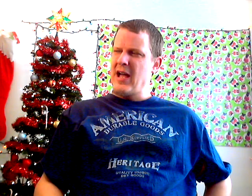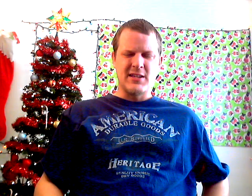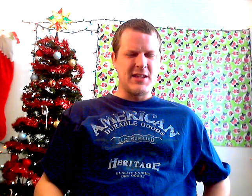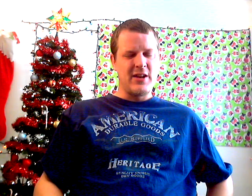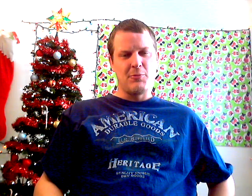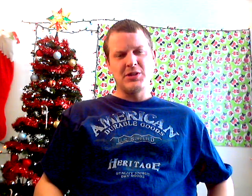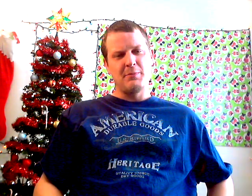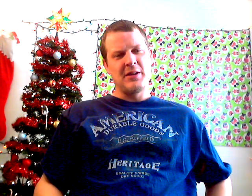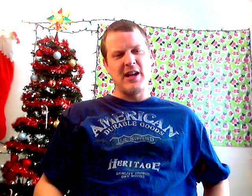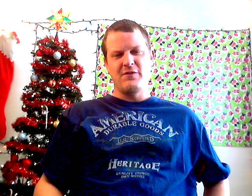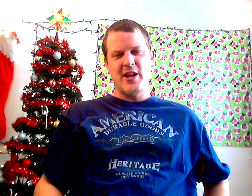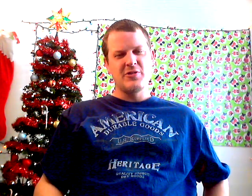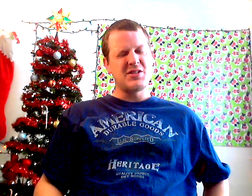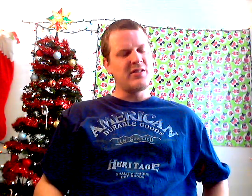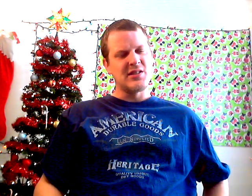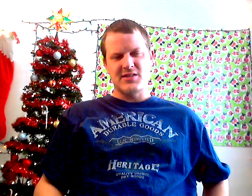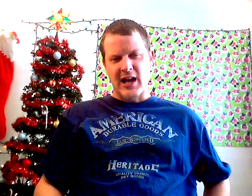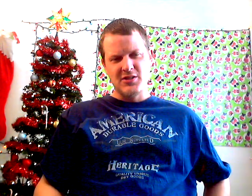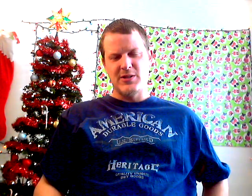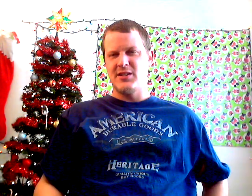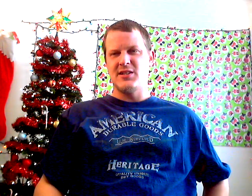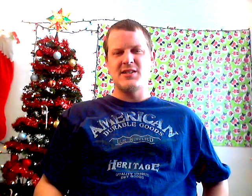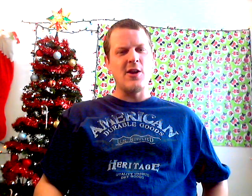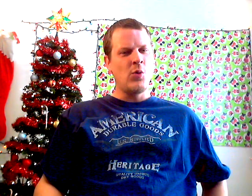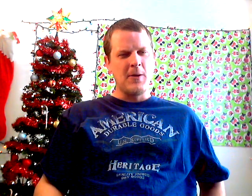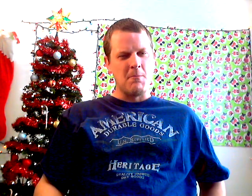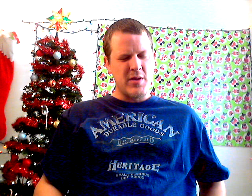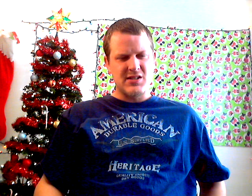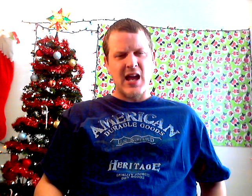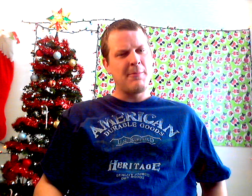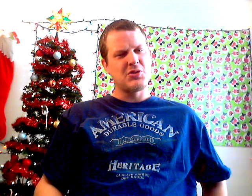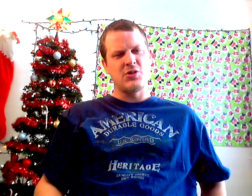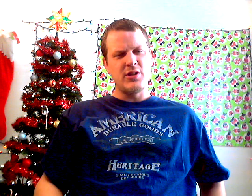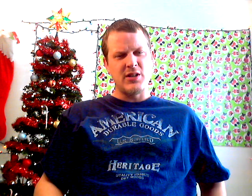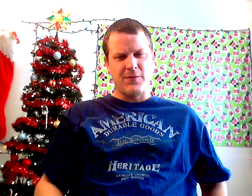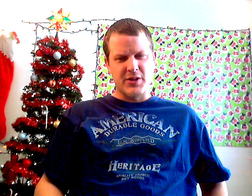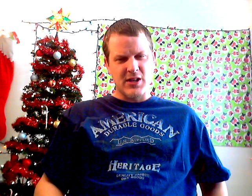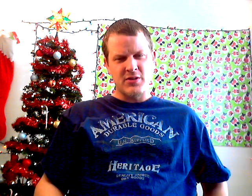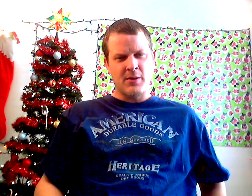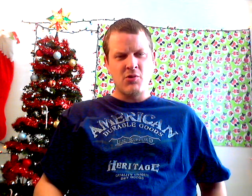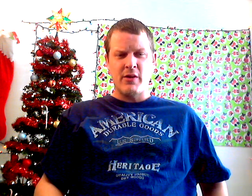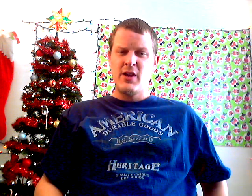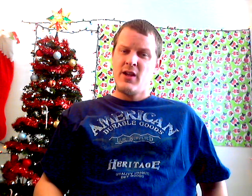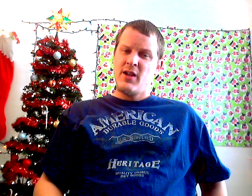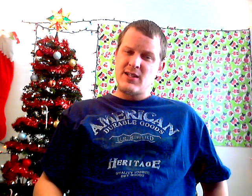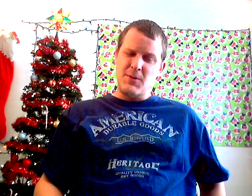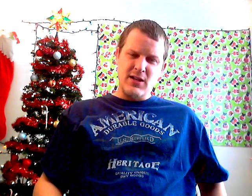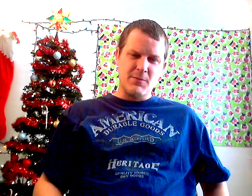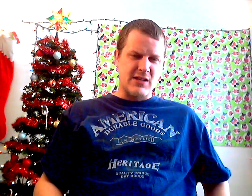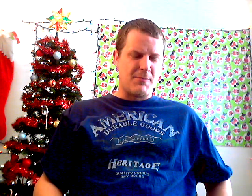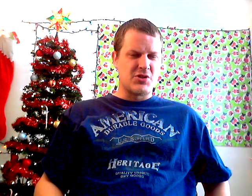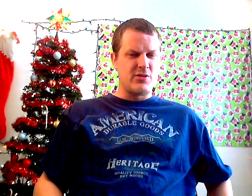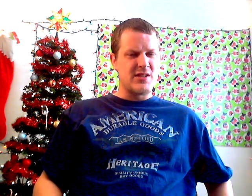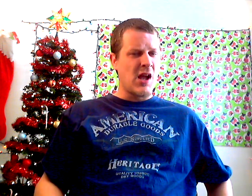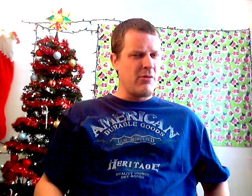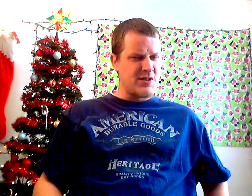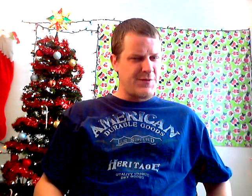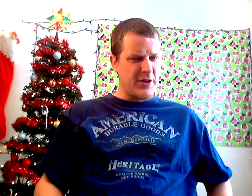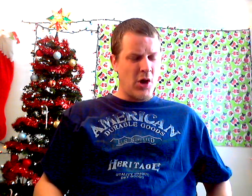fact that they never put the belt on Vader still astounds me to this day. What a missed opportunity for the WWF. And speaking of missed opportunities, I always felt